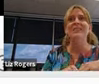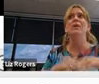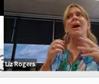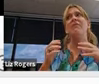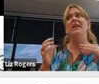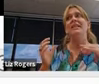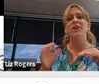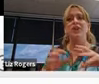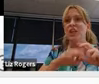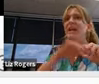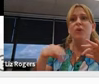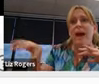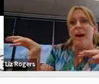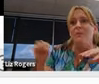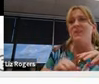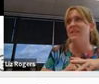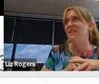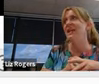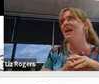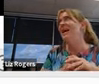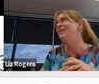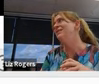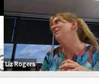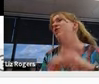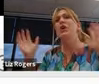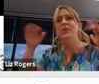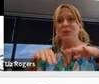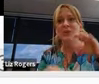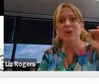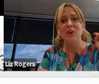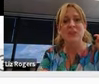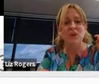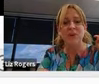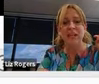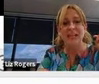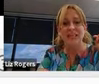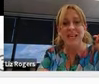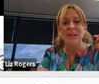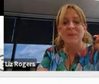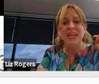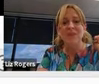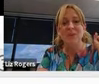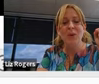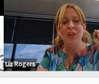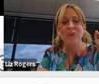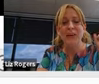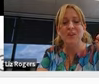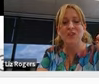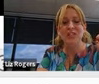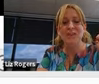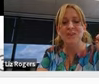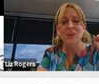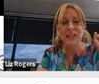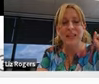other things that you might find in an ocean like crabs and turtles and all those sort of fun things. But here we've got the wonderful